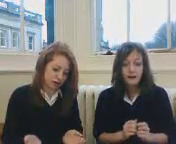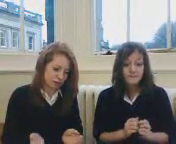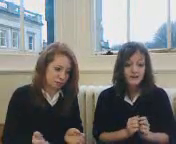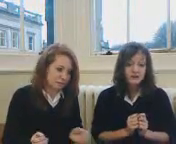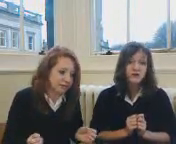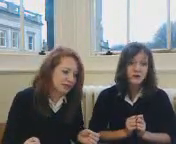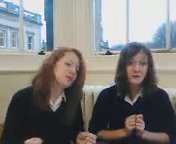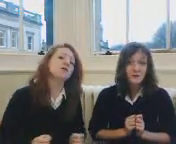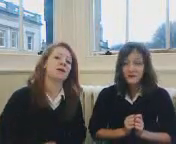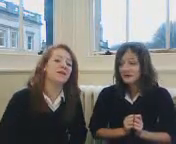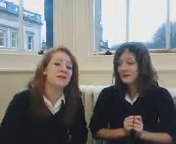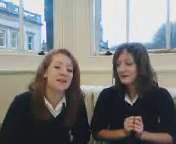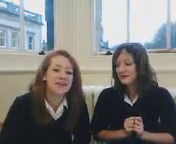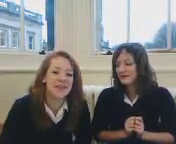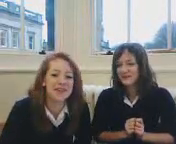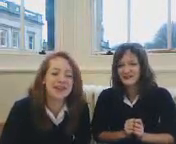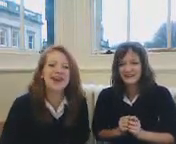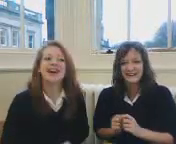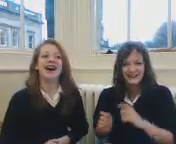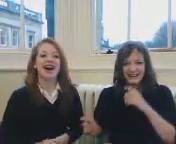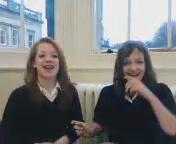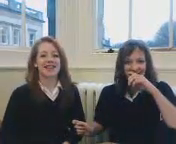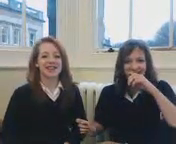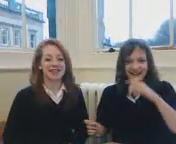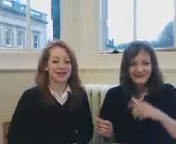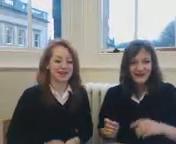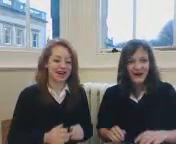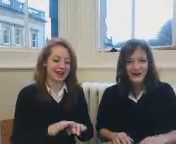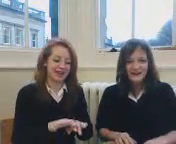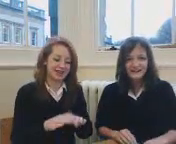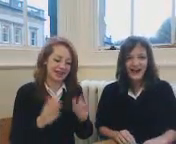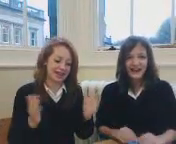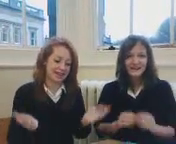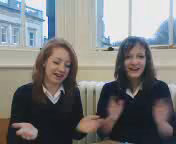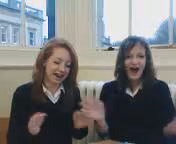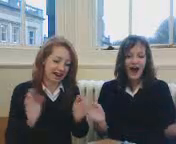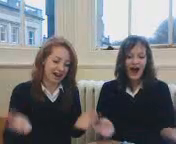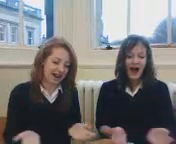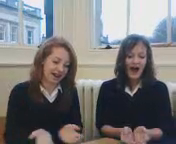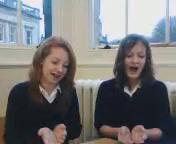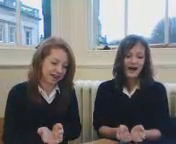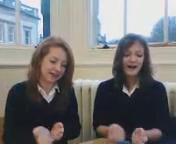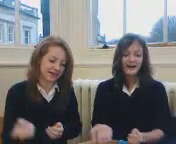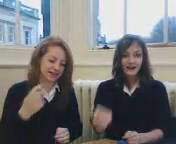must leave